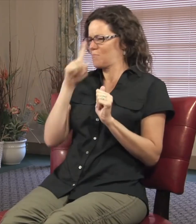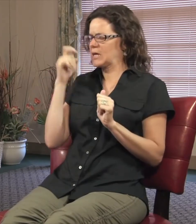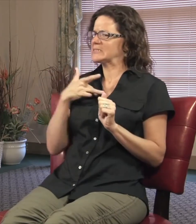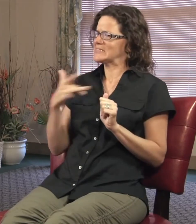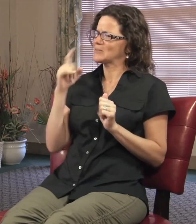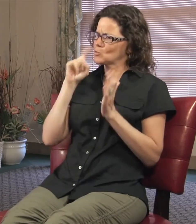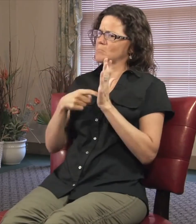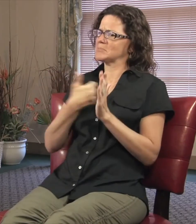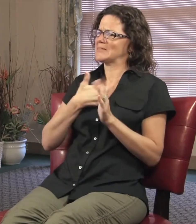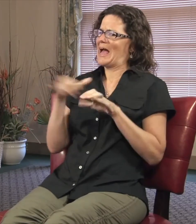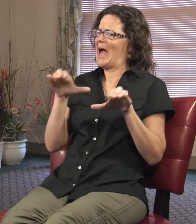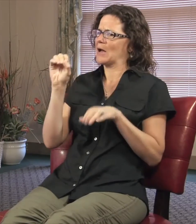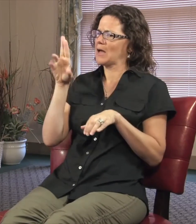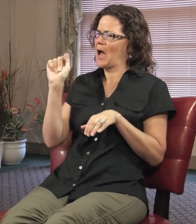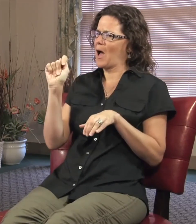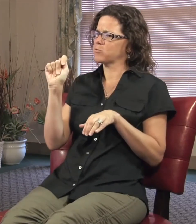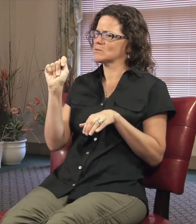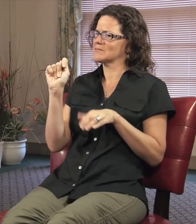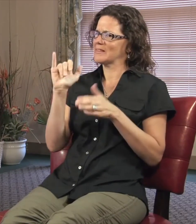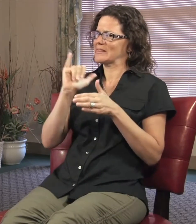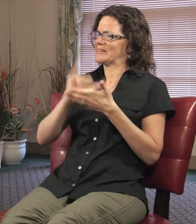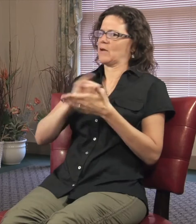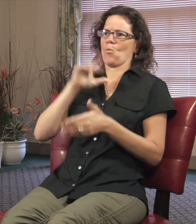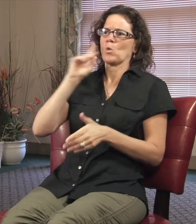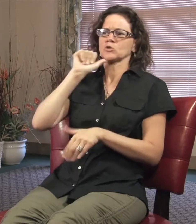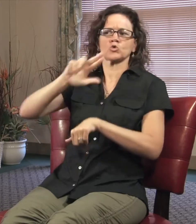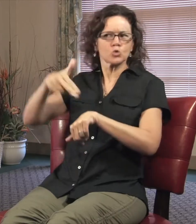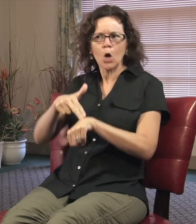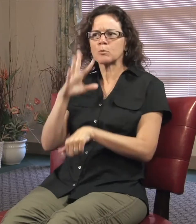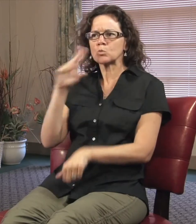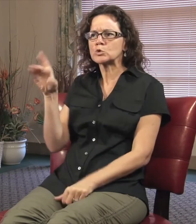When I was 19 to 20, I noticed I was acting out doing things I wouldn't normally do.